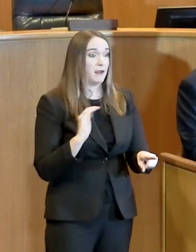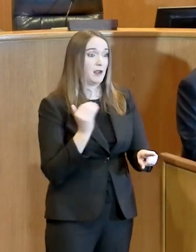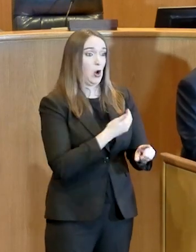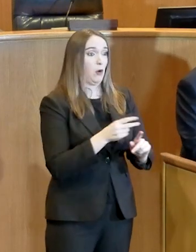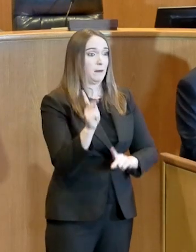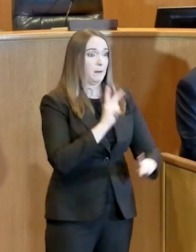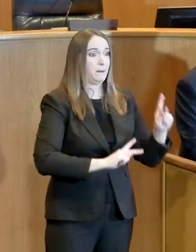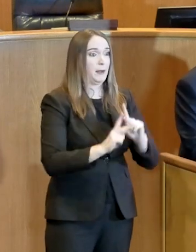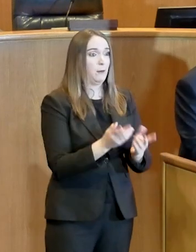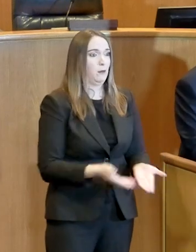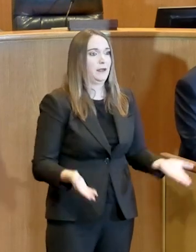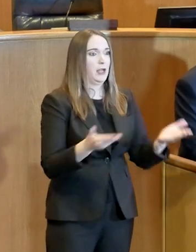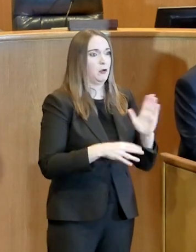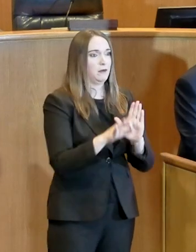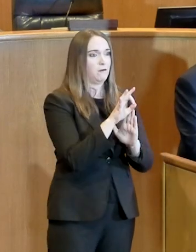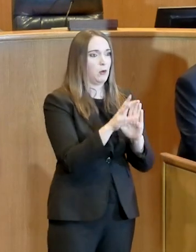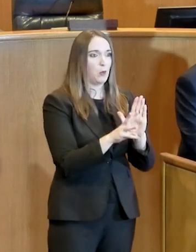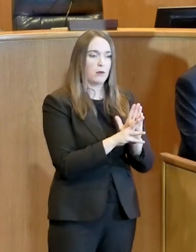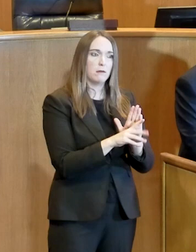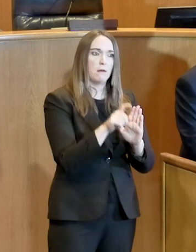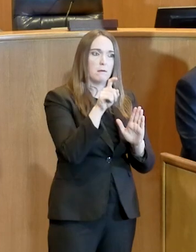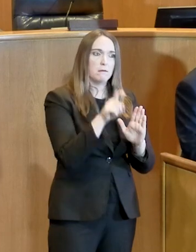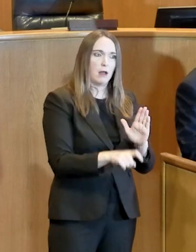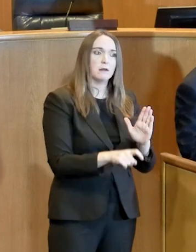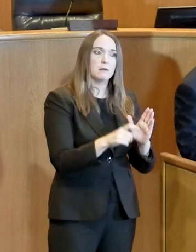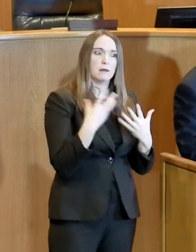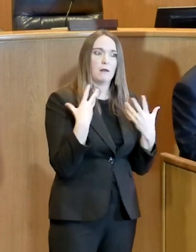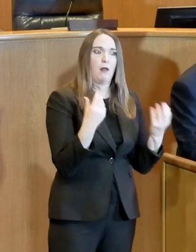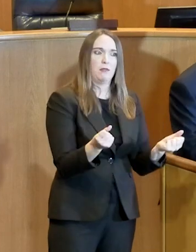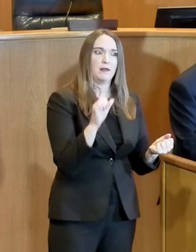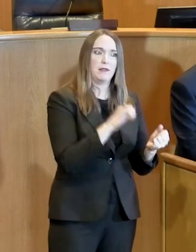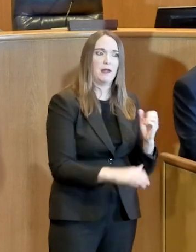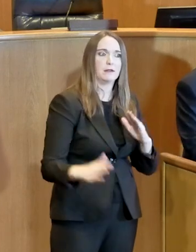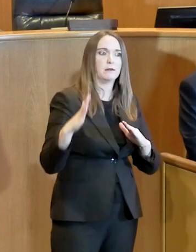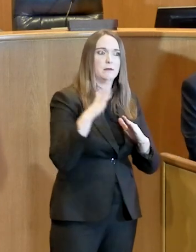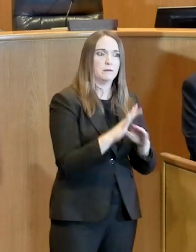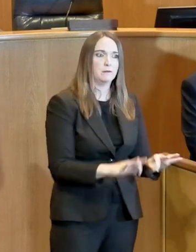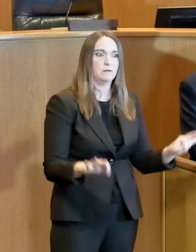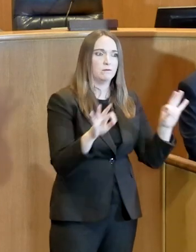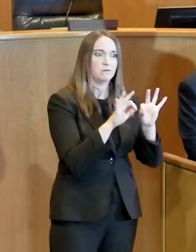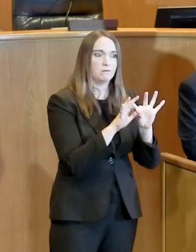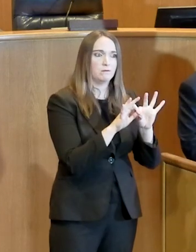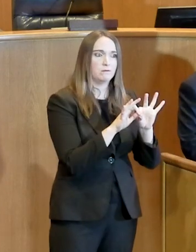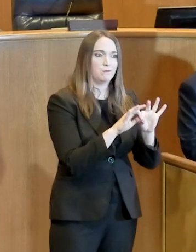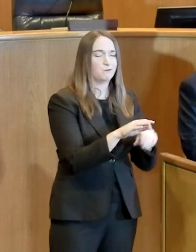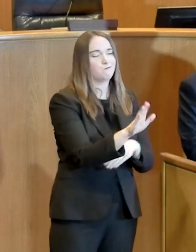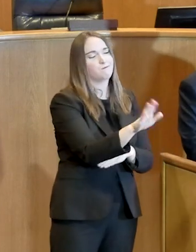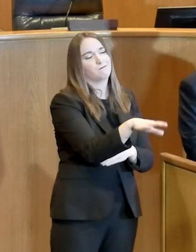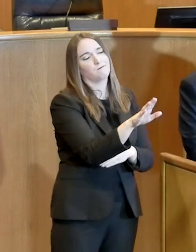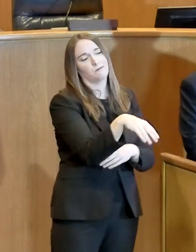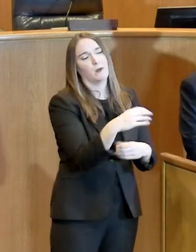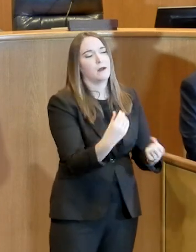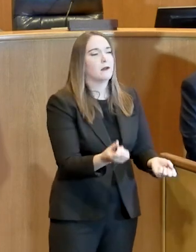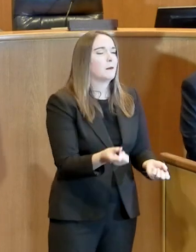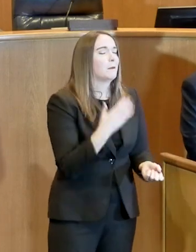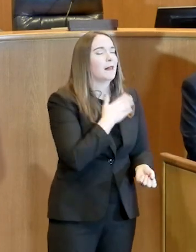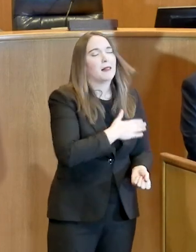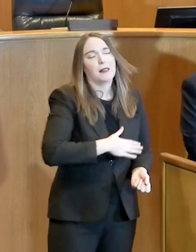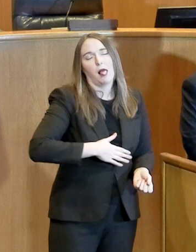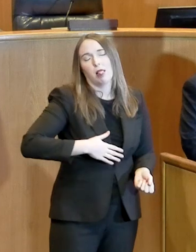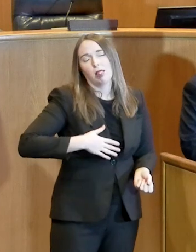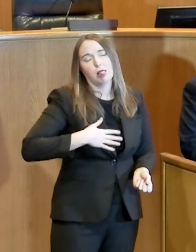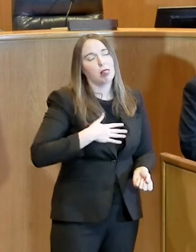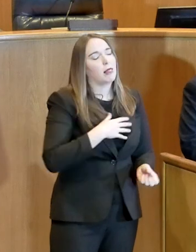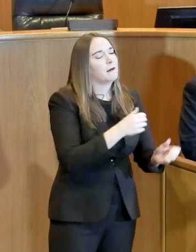citizens at the top. Now, there's a lot of misinformation out there, and please don't go to Facebook